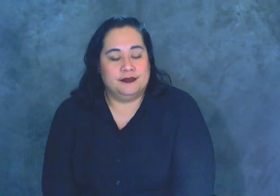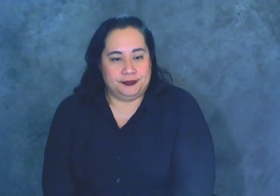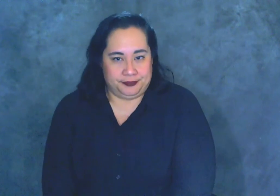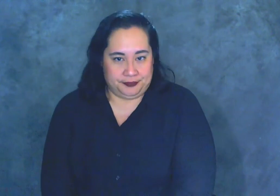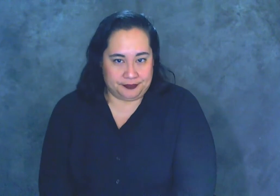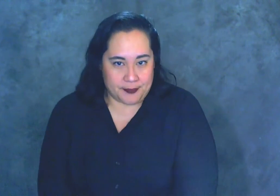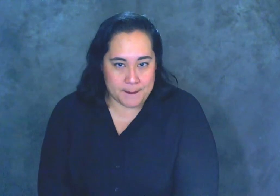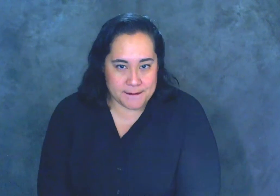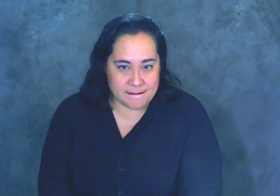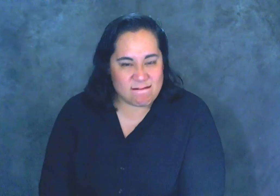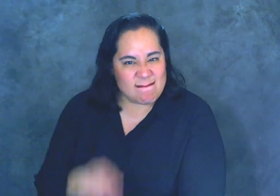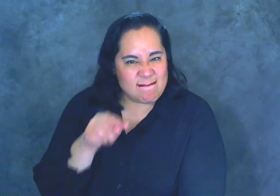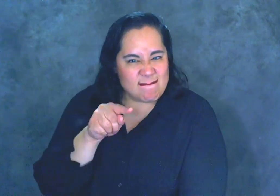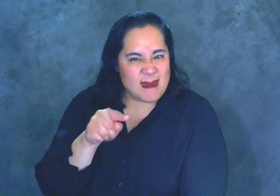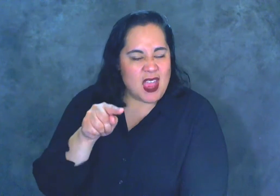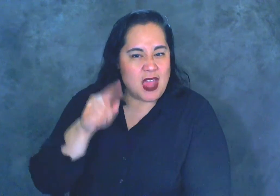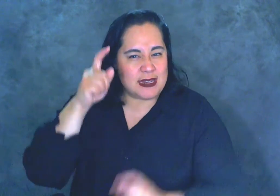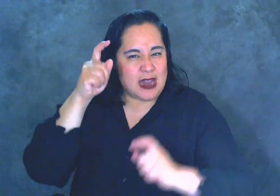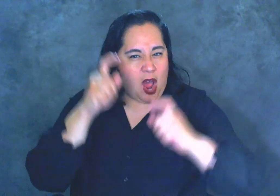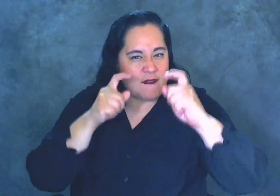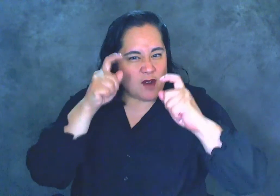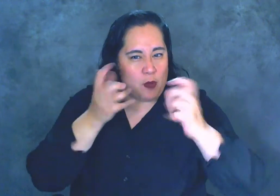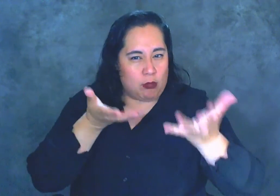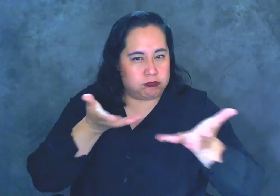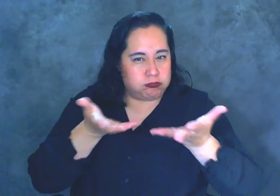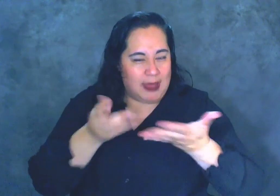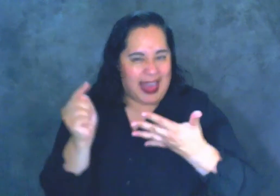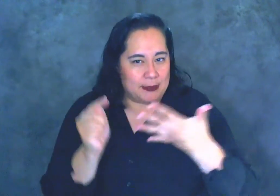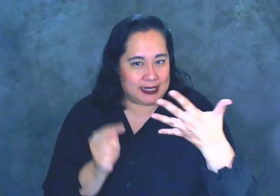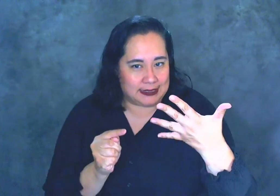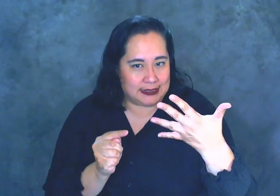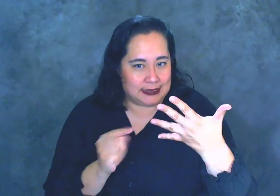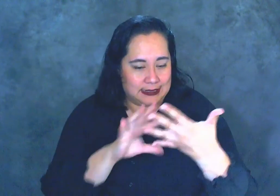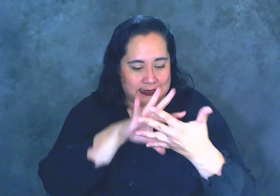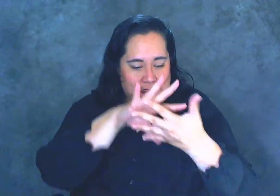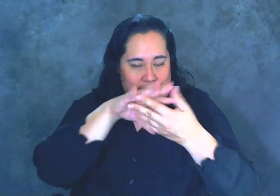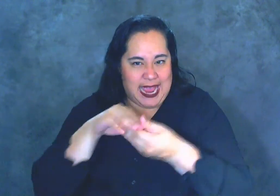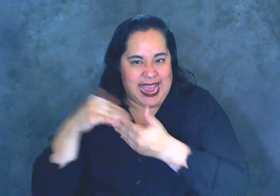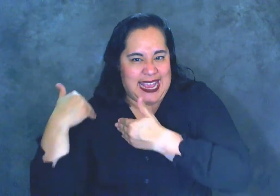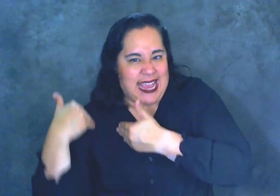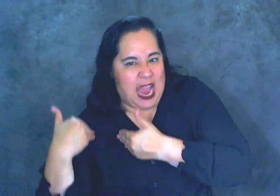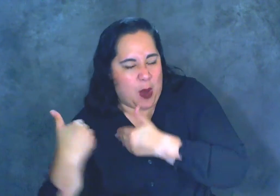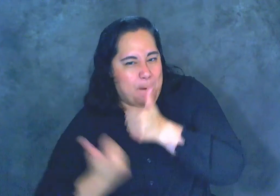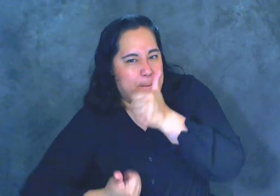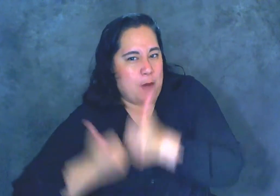And it's these nonverbal elements that carry the bulk of the meaning of a message.